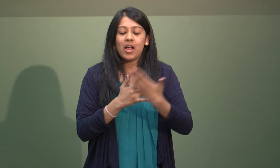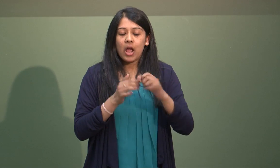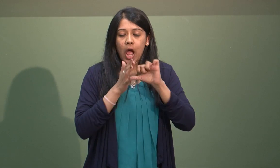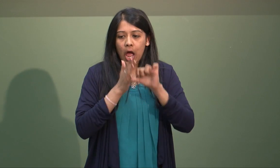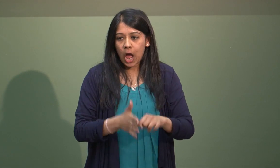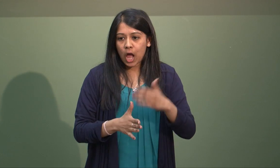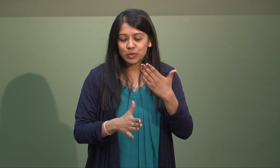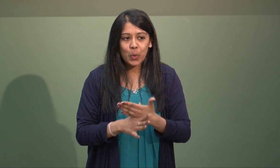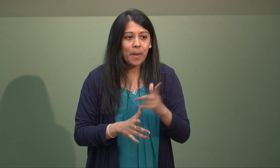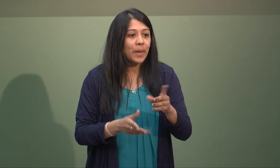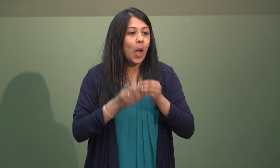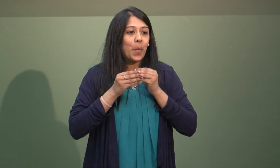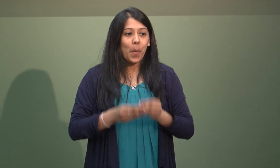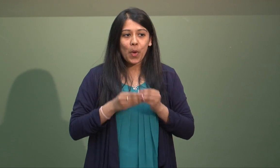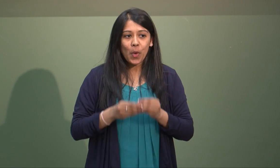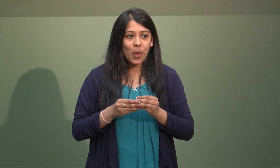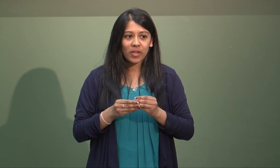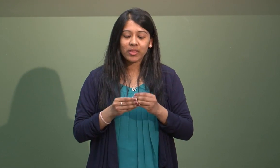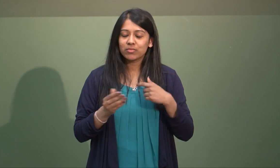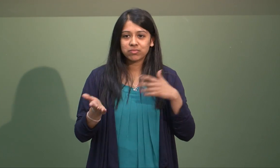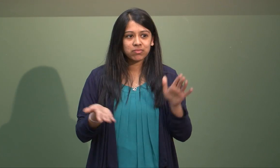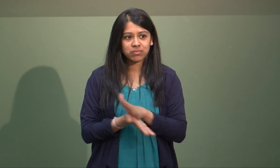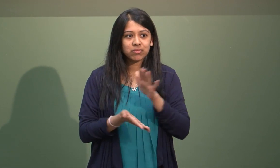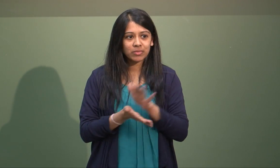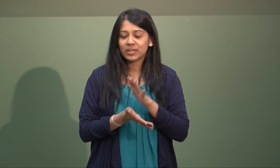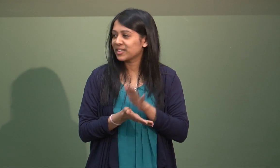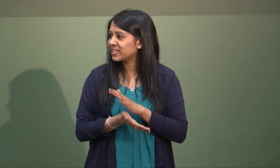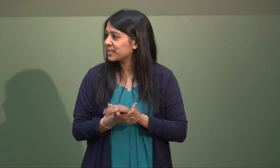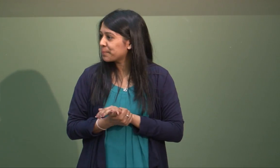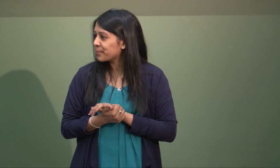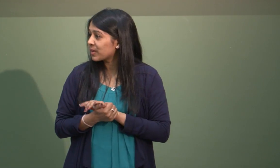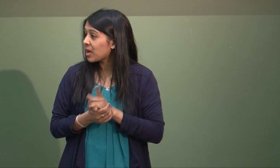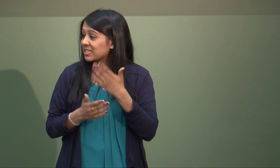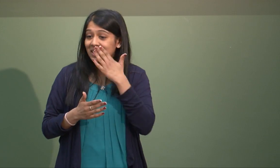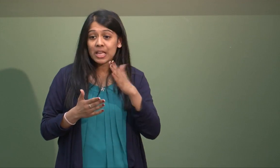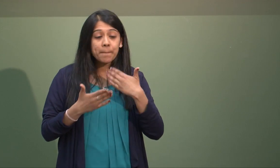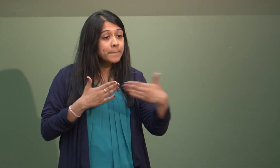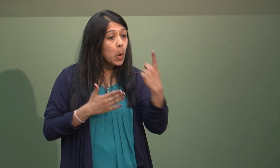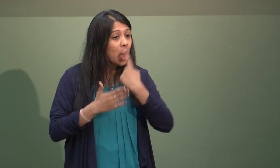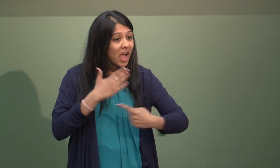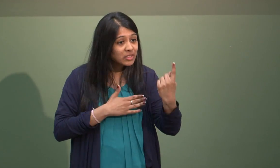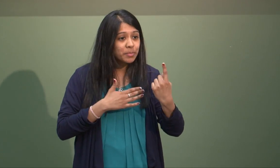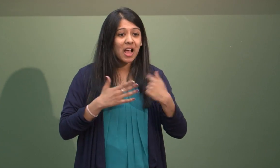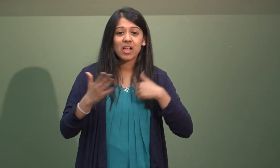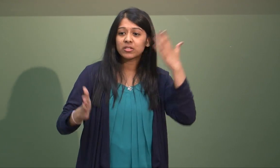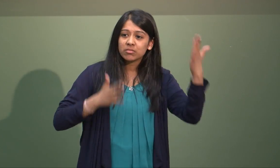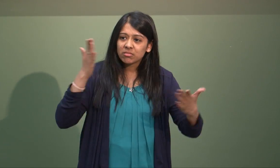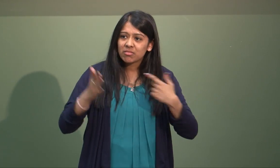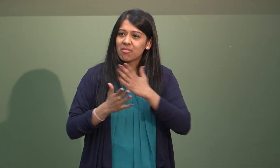again in my final year, it was hard work but I've got to say it was well worth it and I thoroughly enjoyed it. So it seems that I've